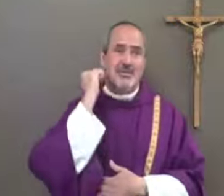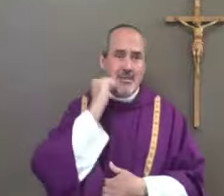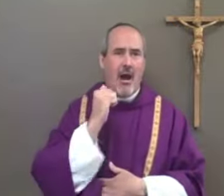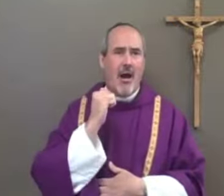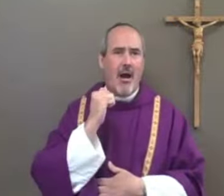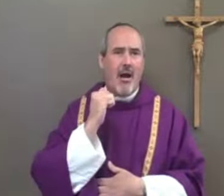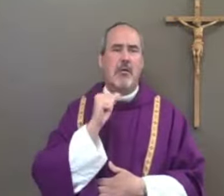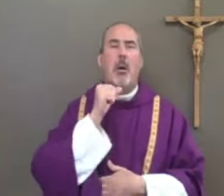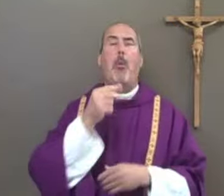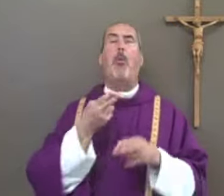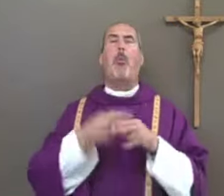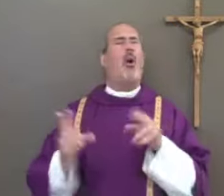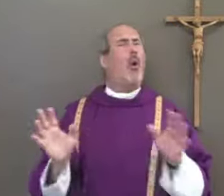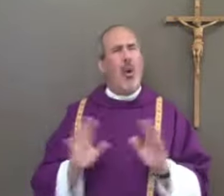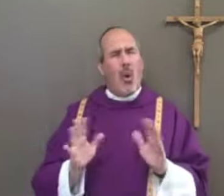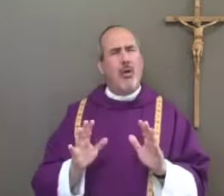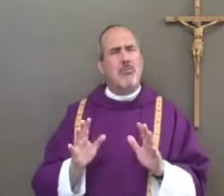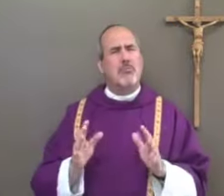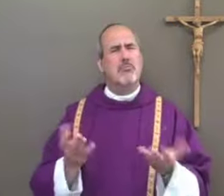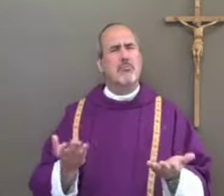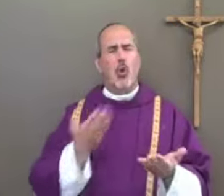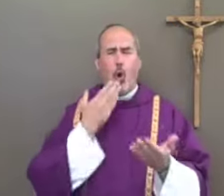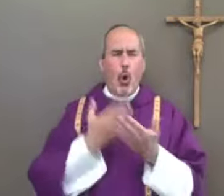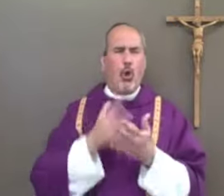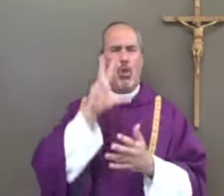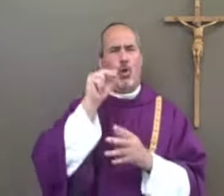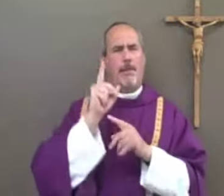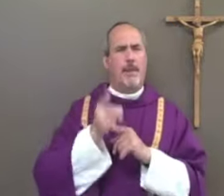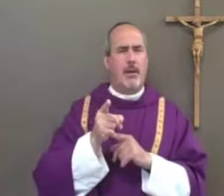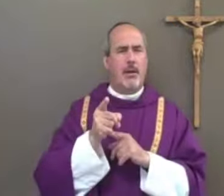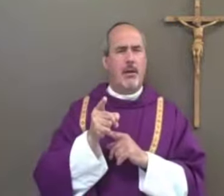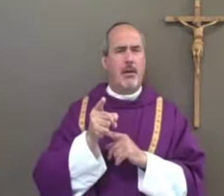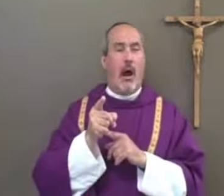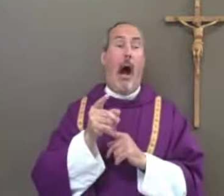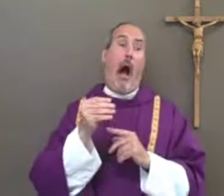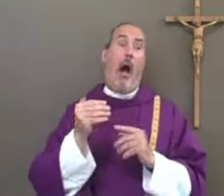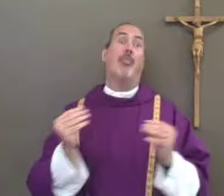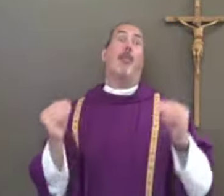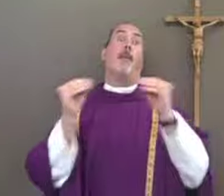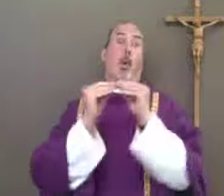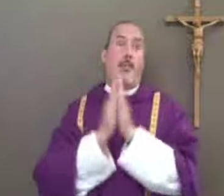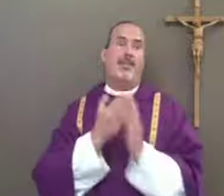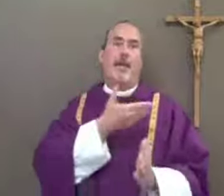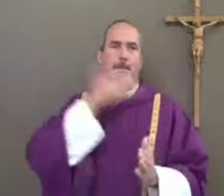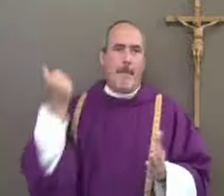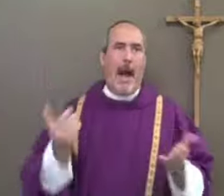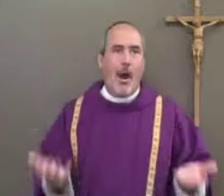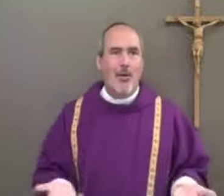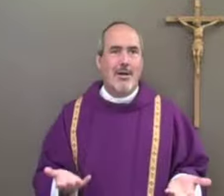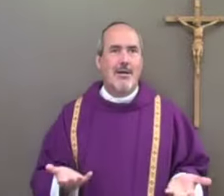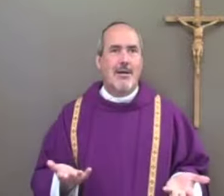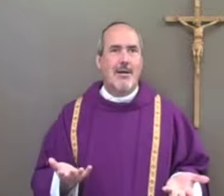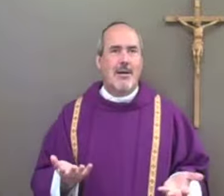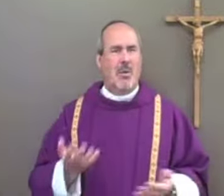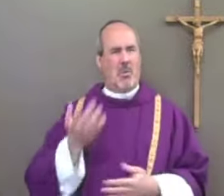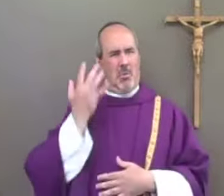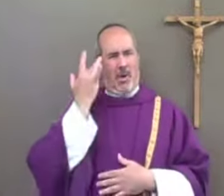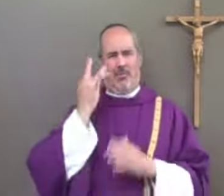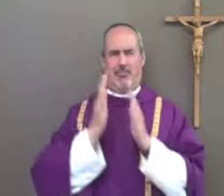a lot every day. And I'm not talking about just a quick prayer, but 30 minutes or more. The more, the